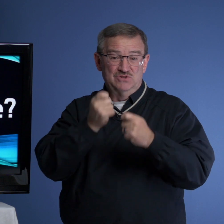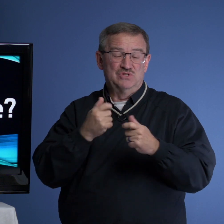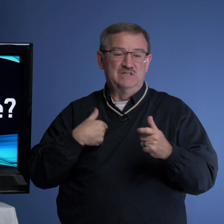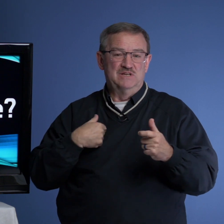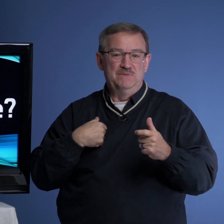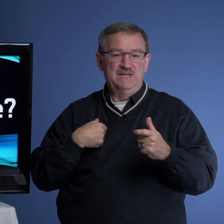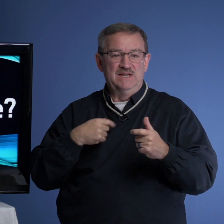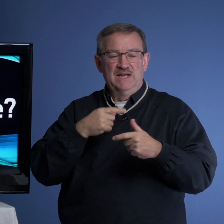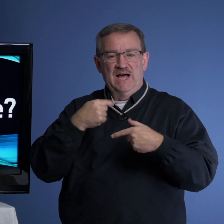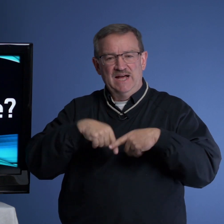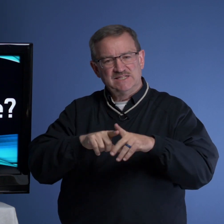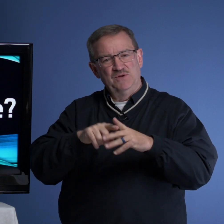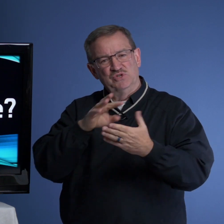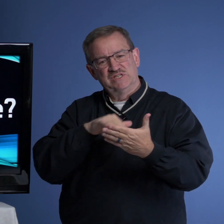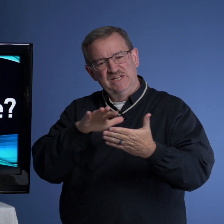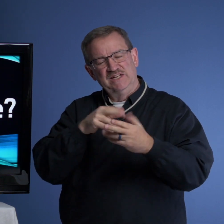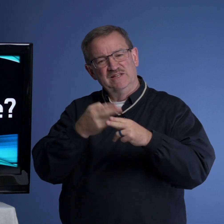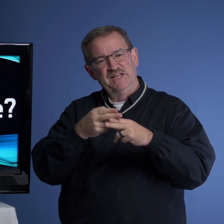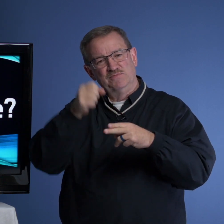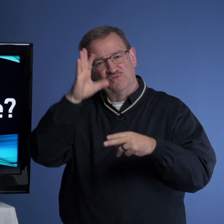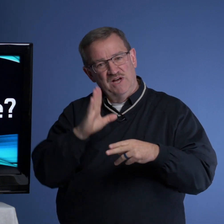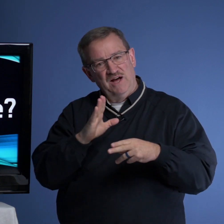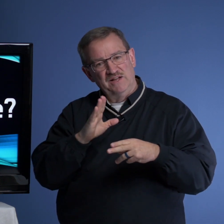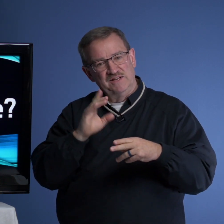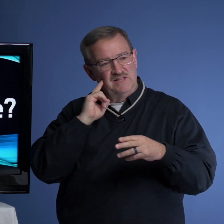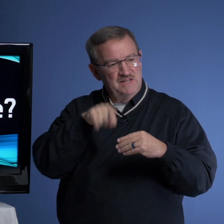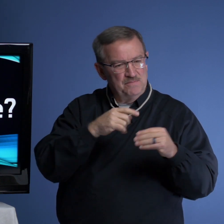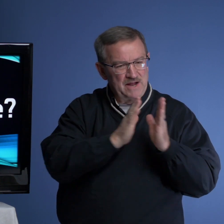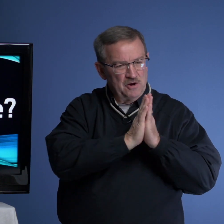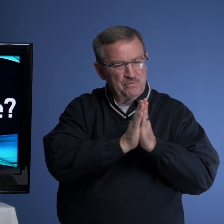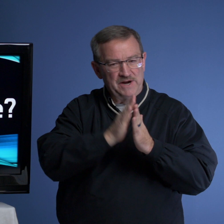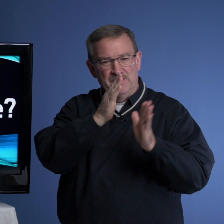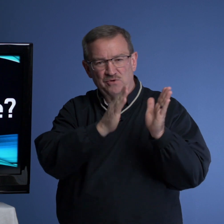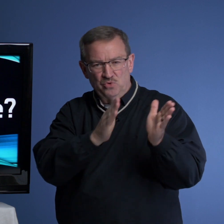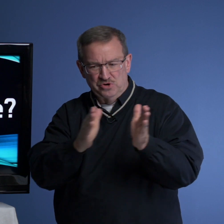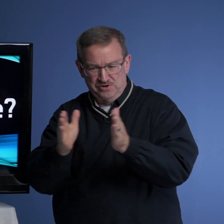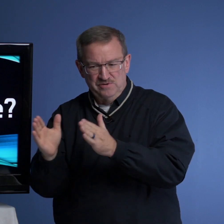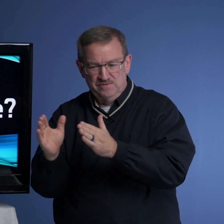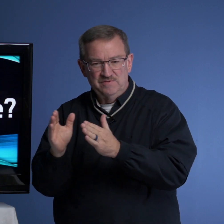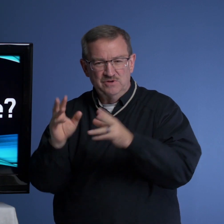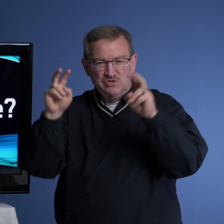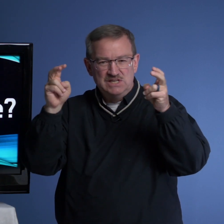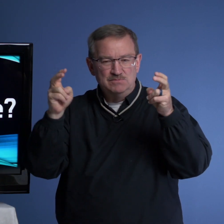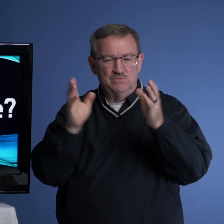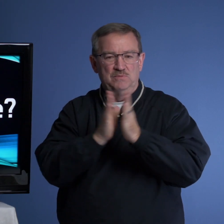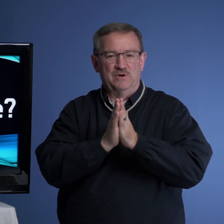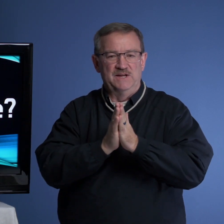interesting to me, as I was studying the names of God and thinking about our prayer order, those themes that we pray,